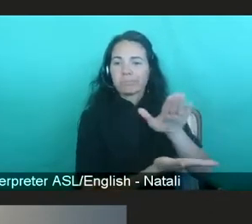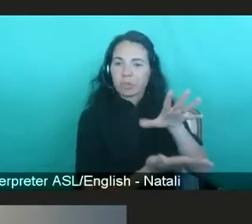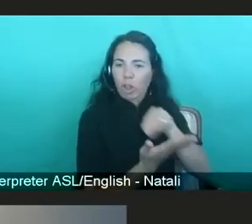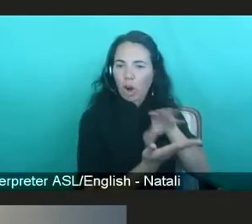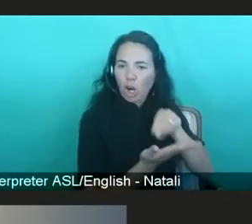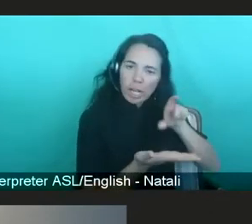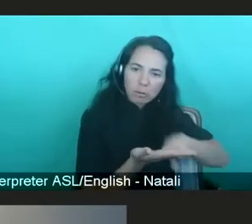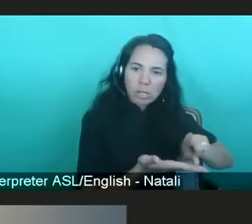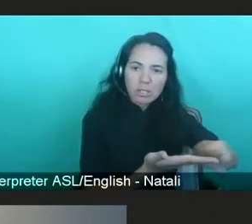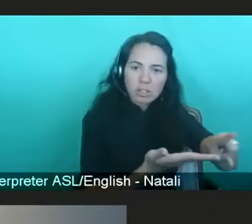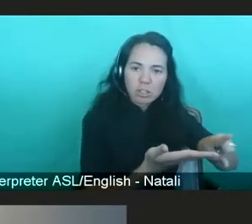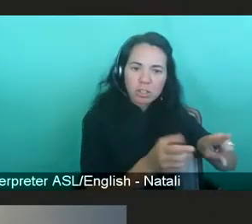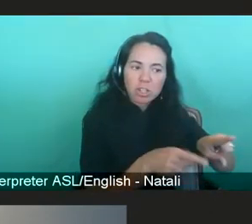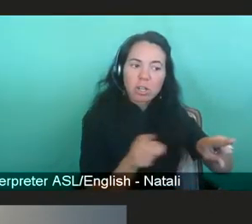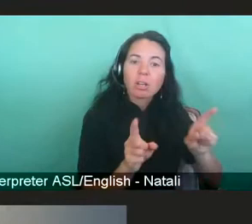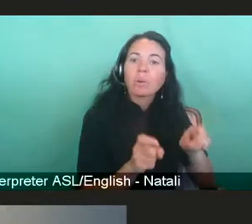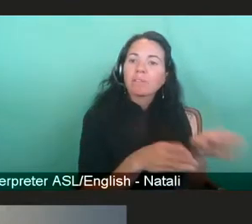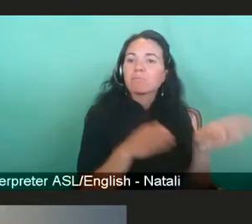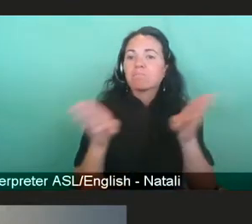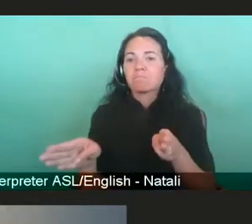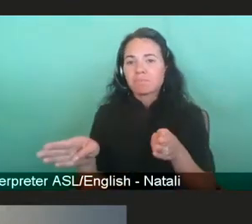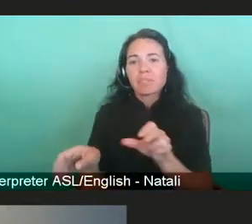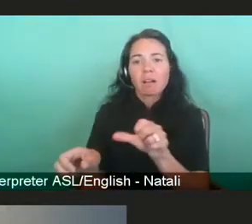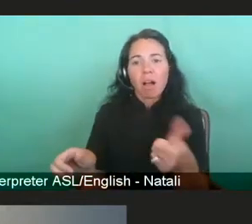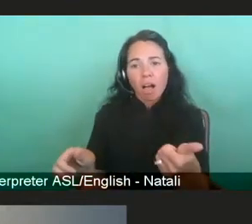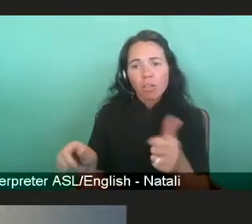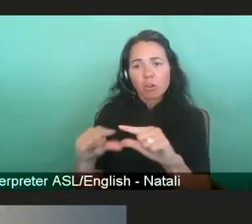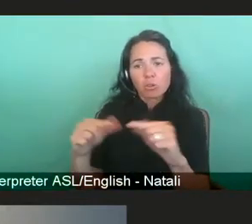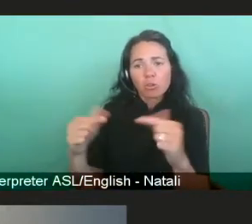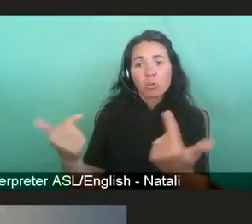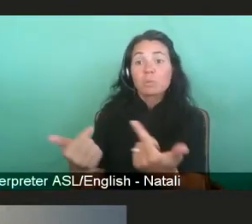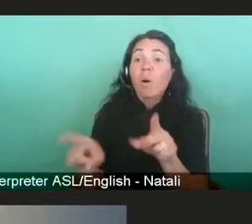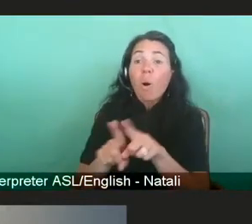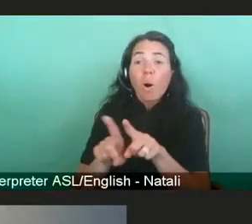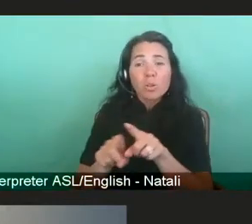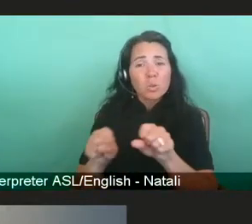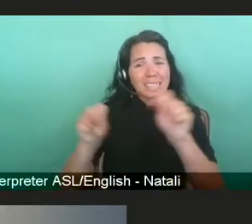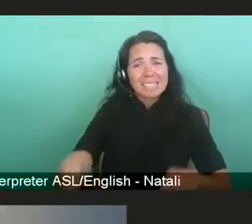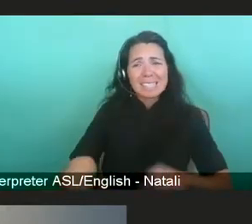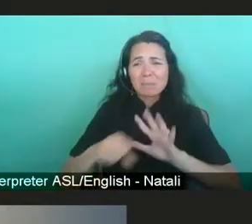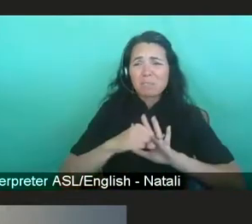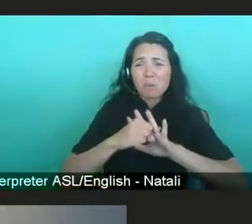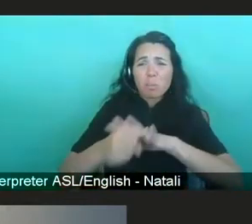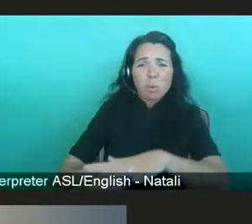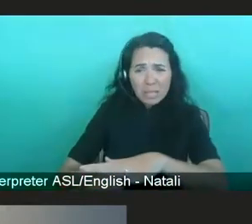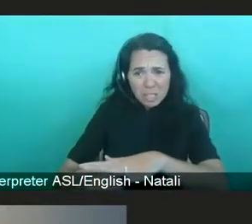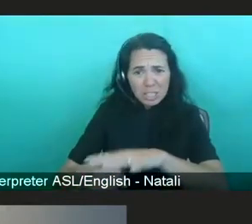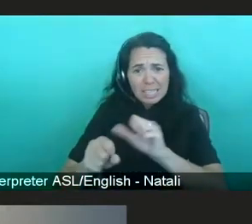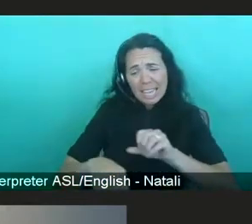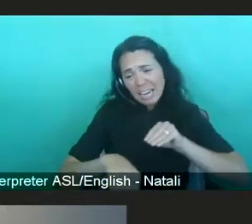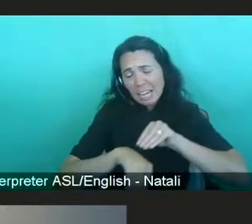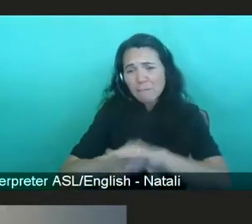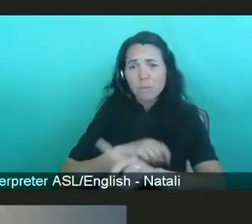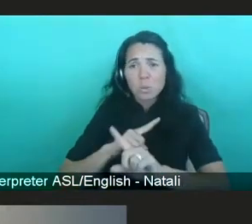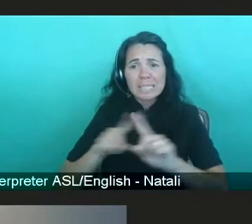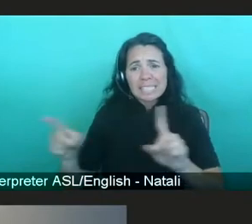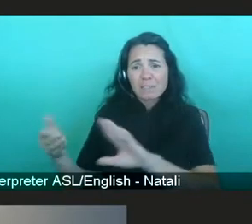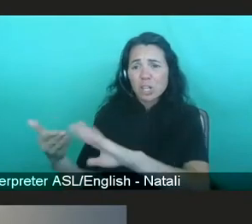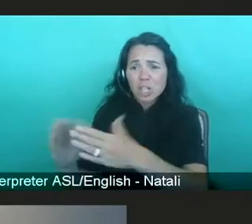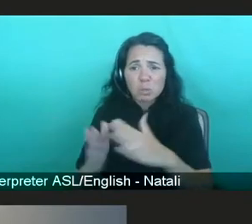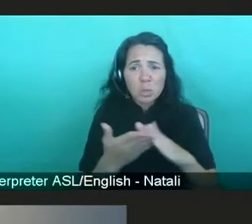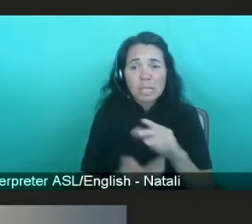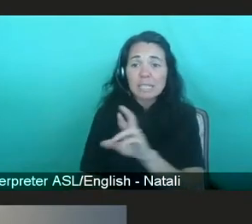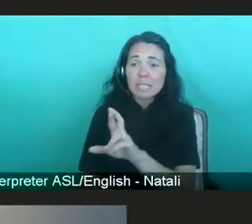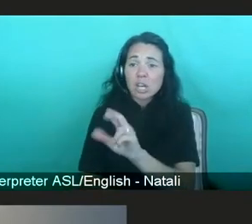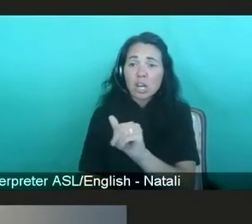to address and dismantle all the systems of oppression that impact communities differentially. Racism, racism, sexism,